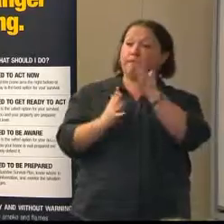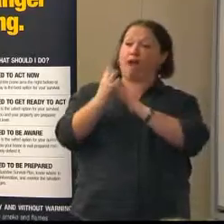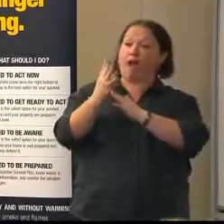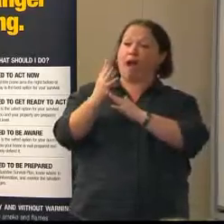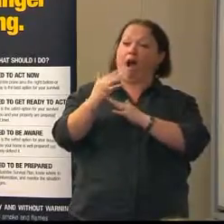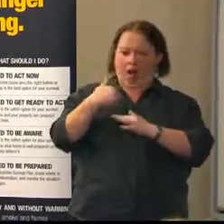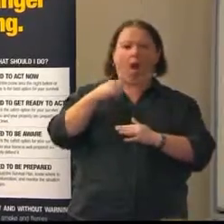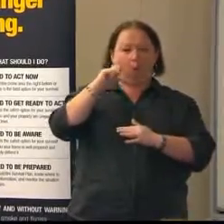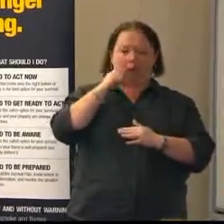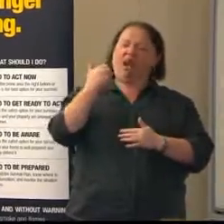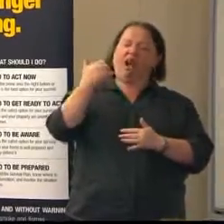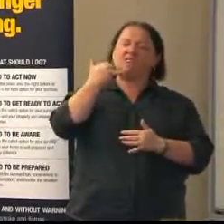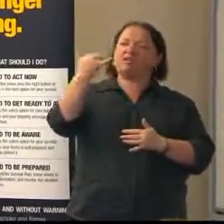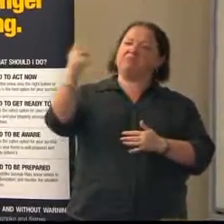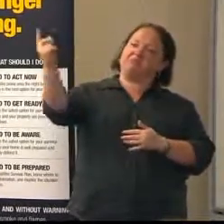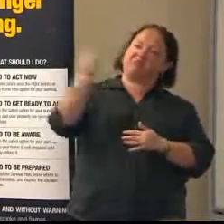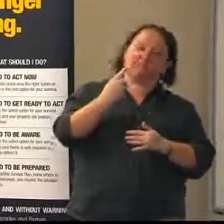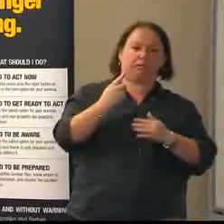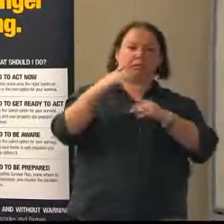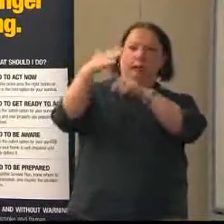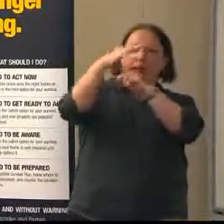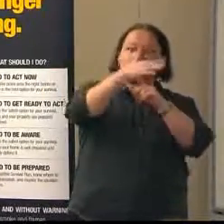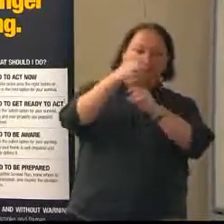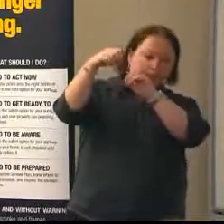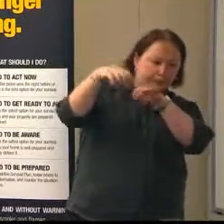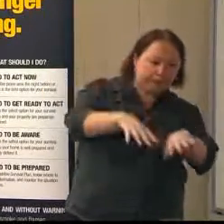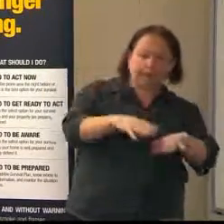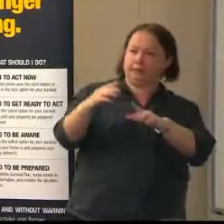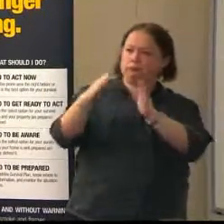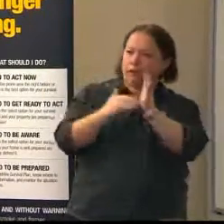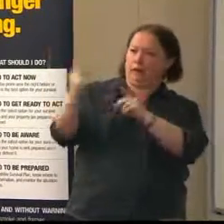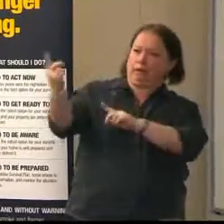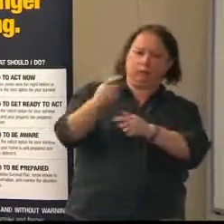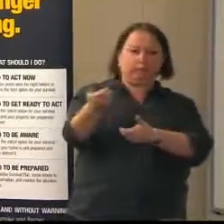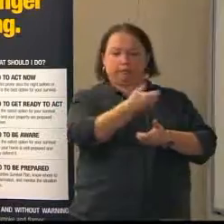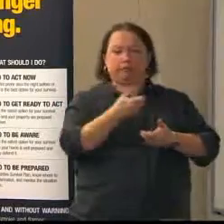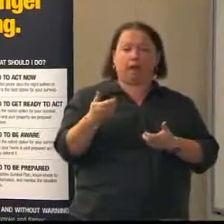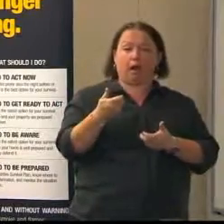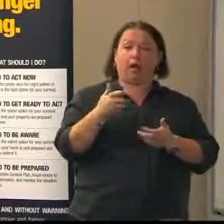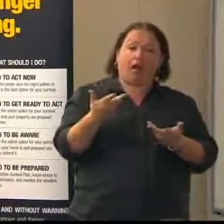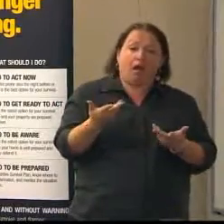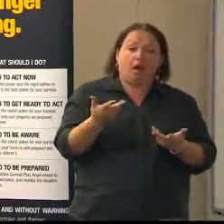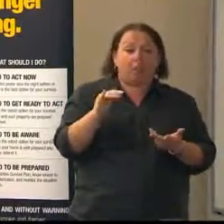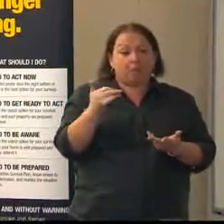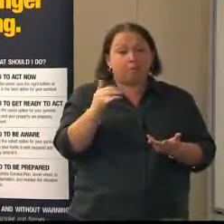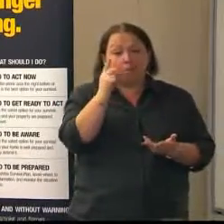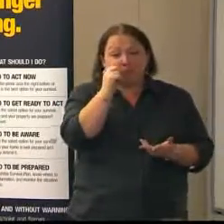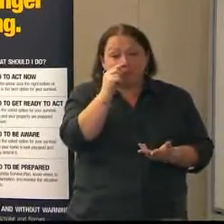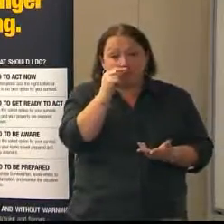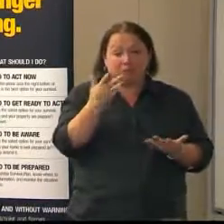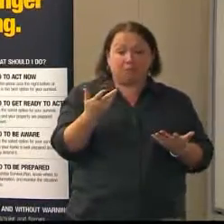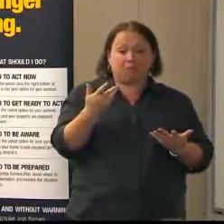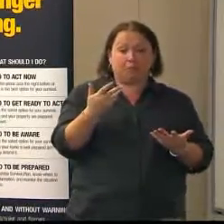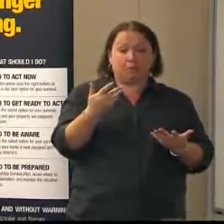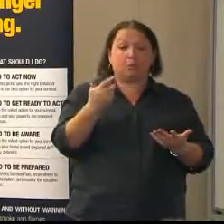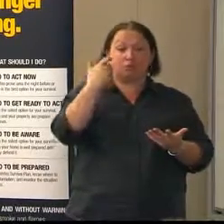truck and there will be a helicopter overhead and there will be an aeroplane fighting this fire. Yes, there probably will be. Yes, we